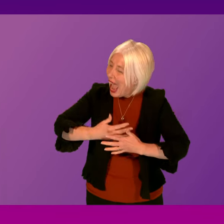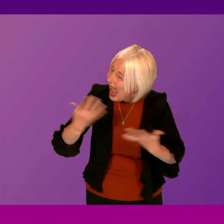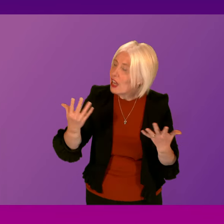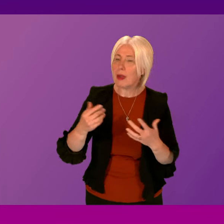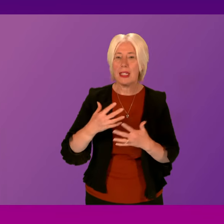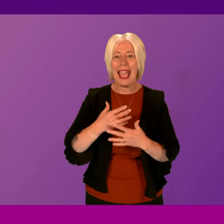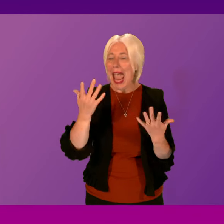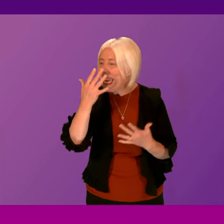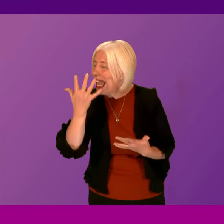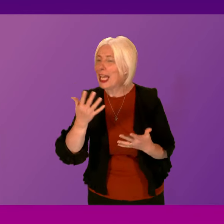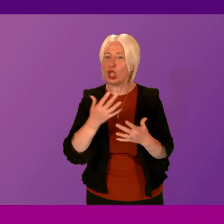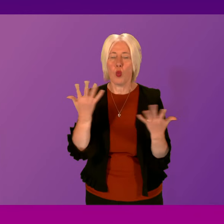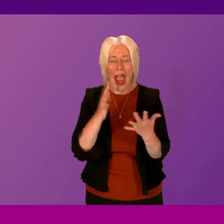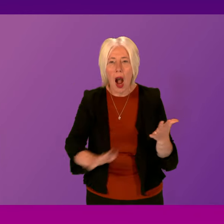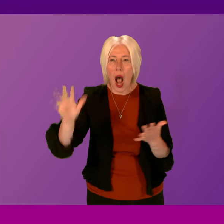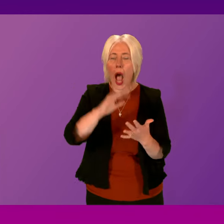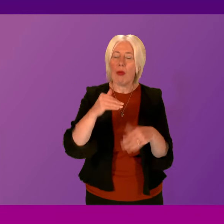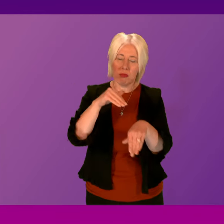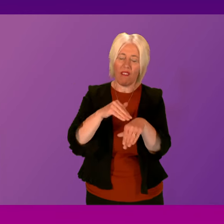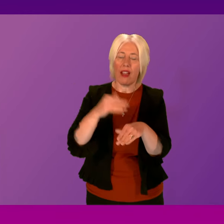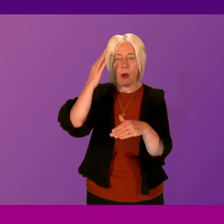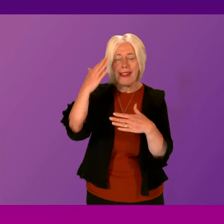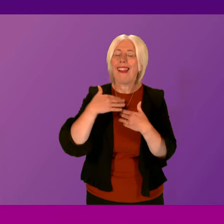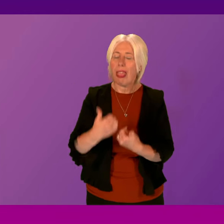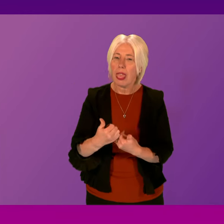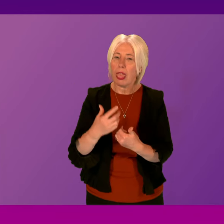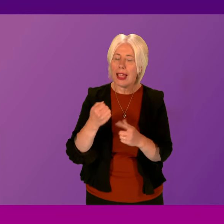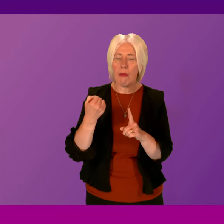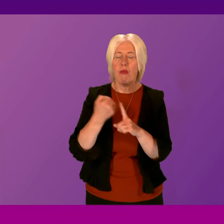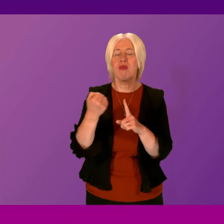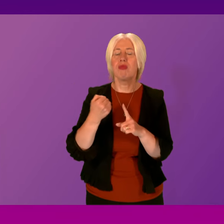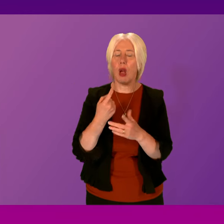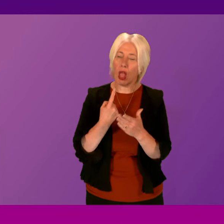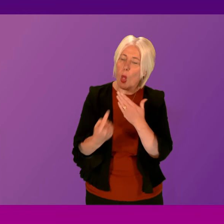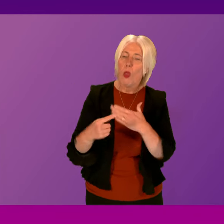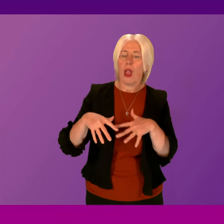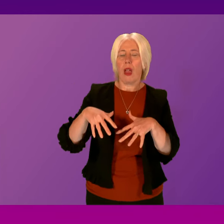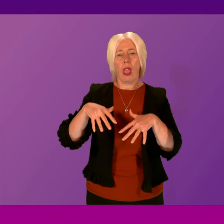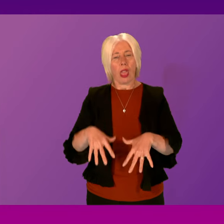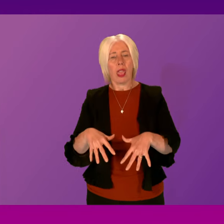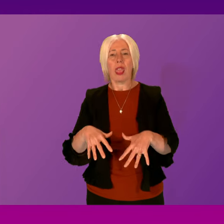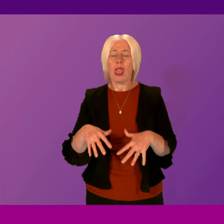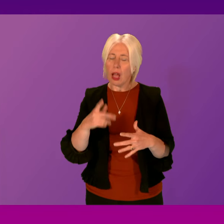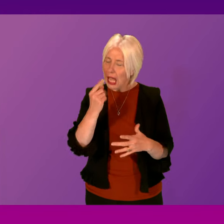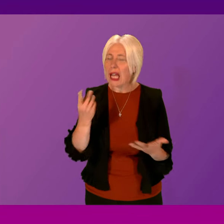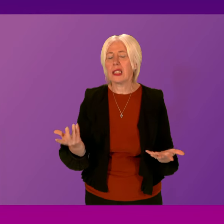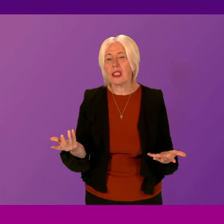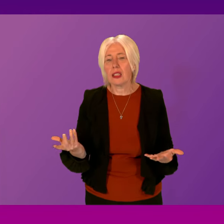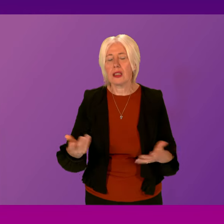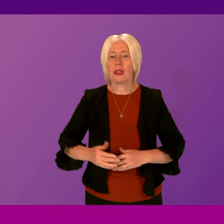any demographic can be impacted by mental health challenges, can be impacted by loneliness, can be impacted by isolation.